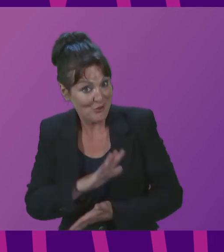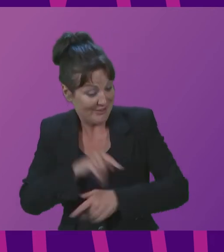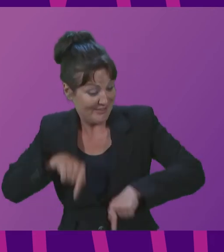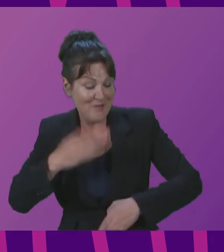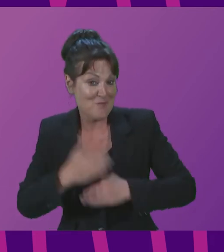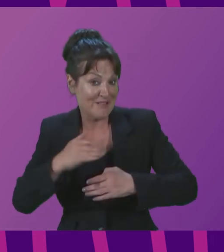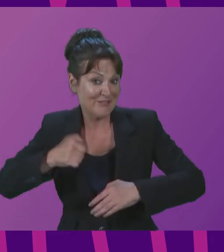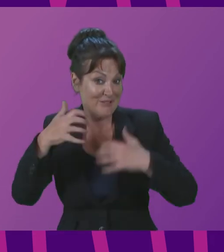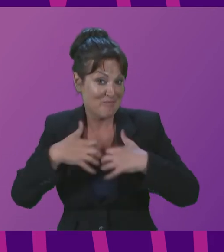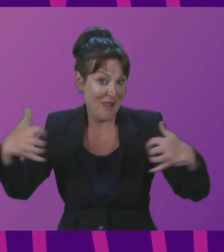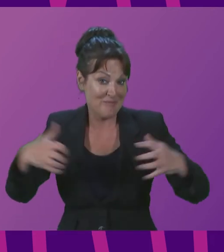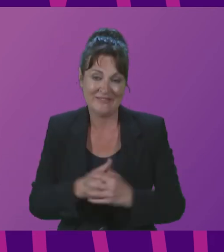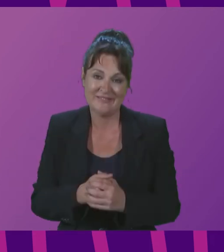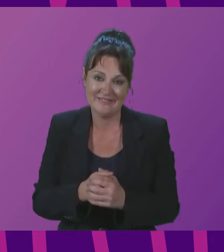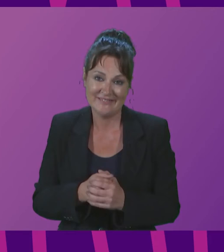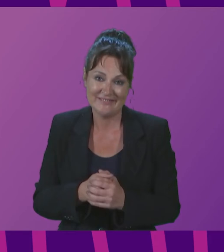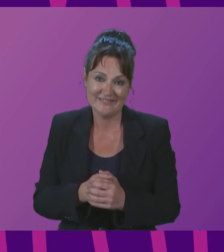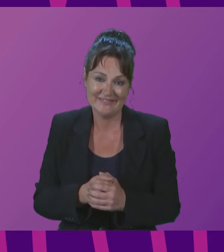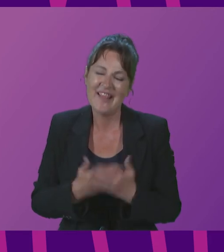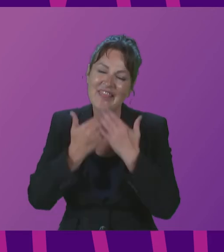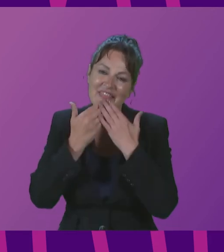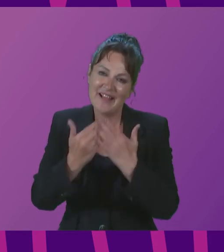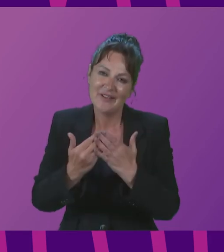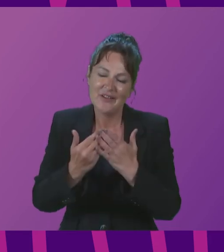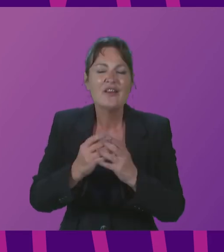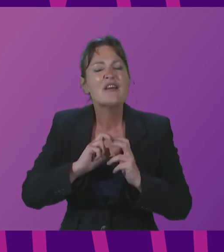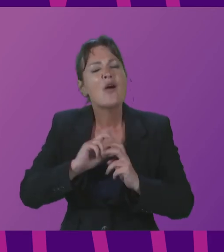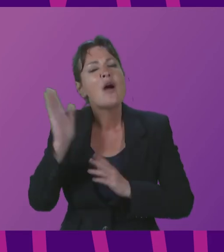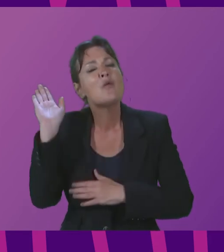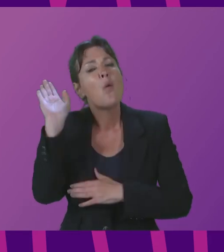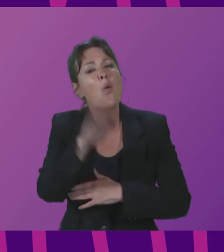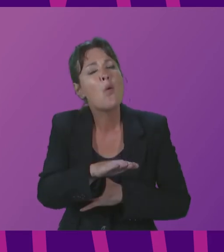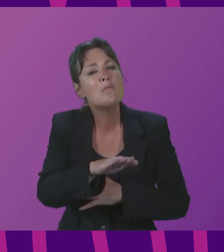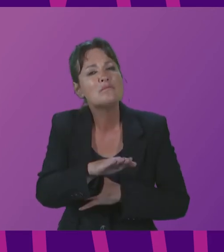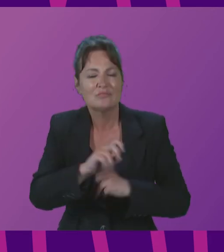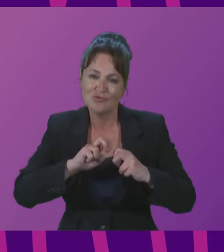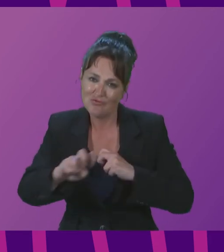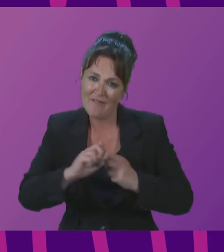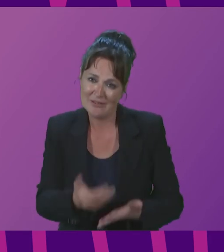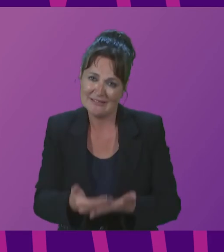in the Scottish Parliament and in Scotland thank you travel safely on thank you